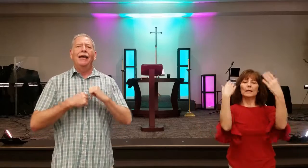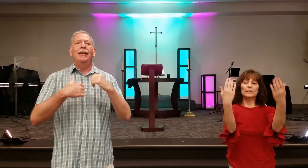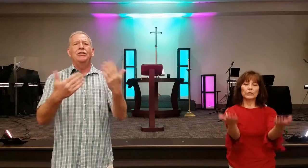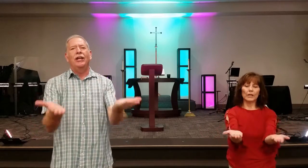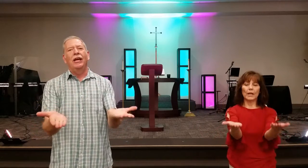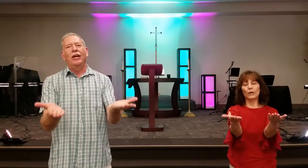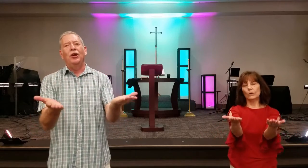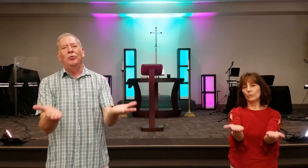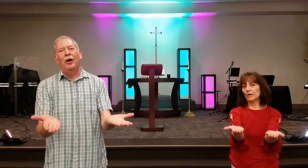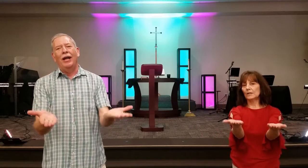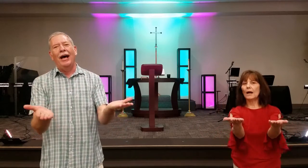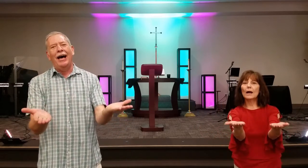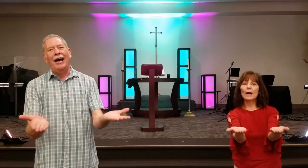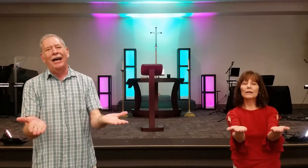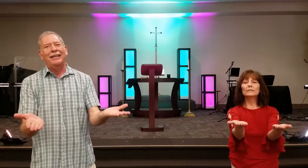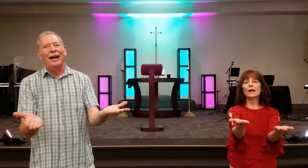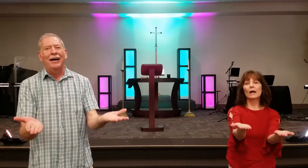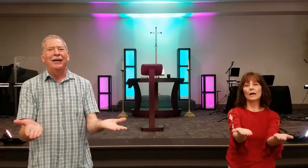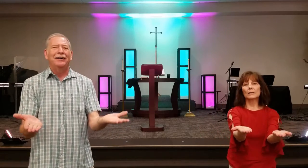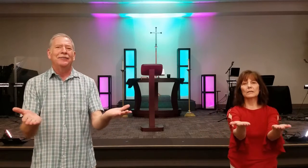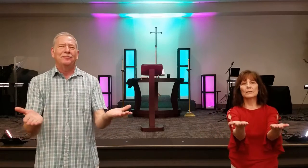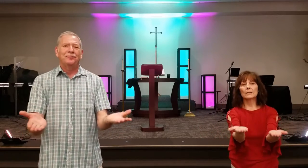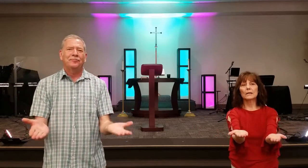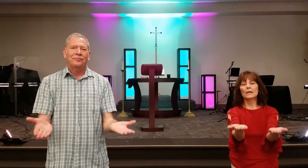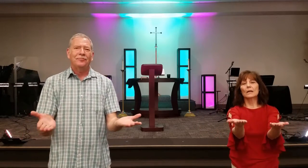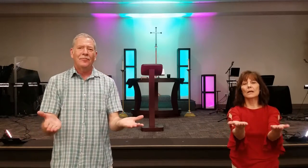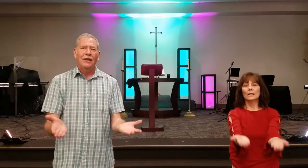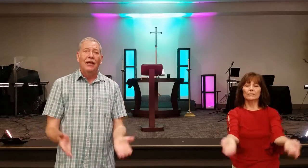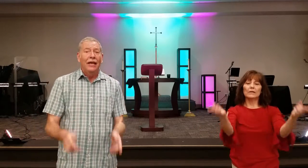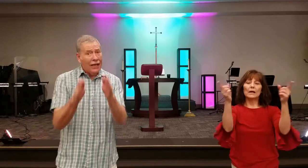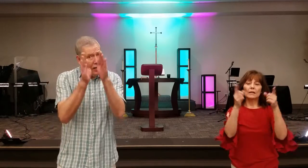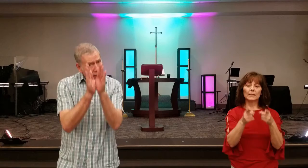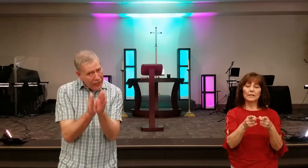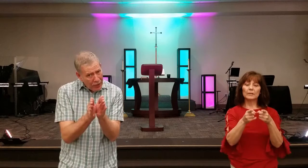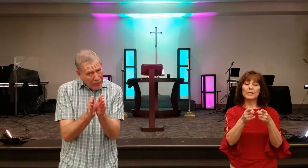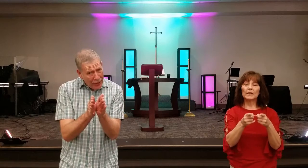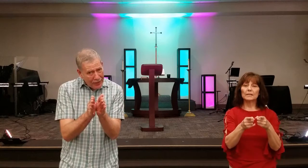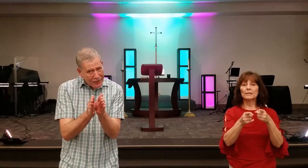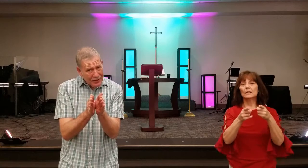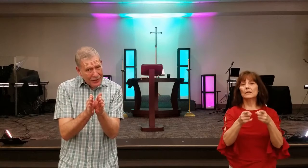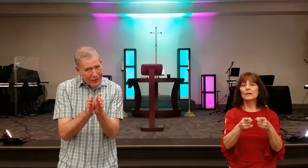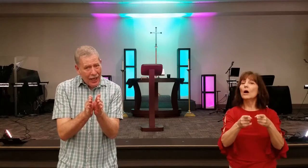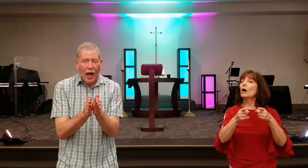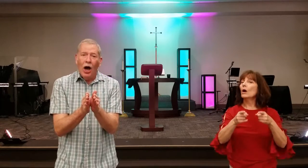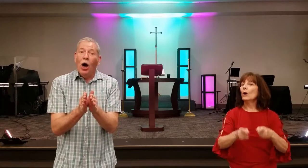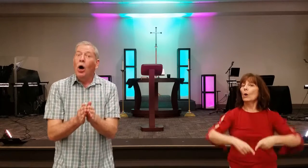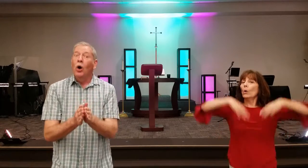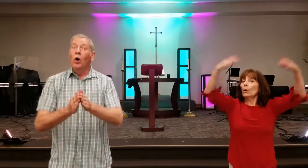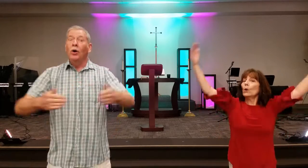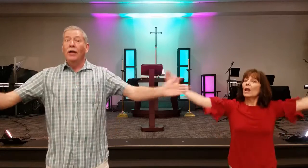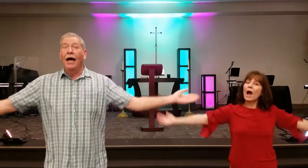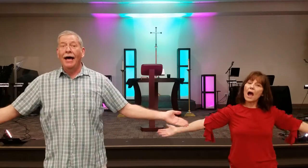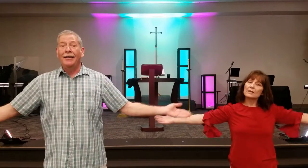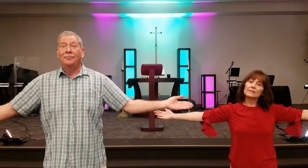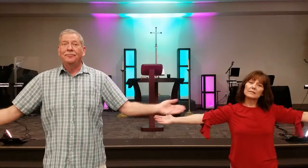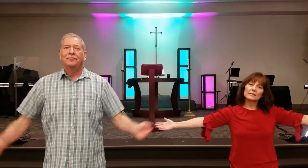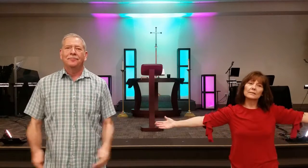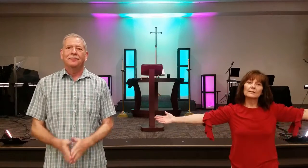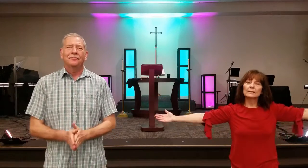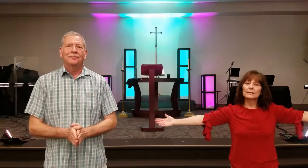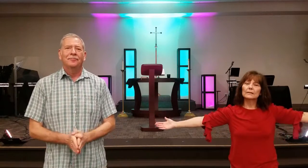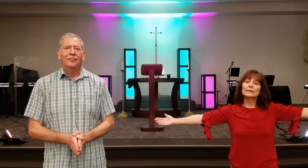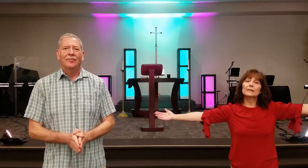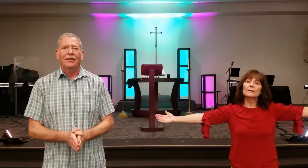can share what I've got Not a little bit Or not